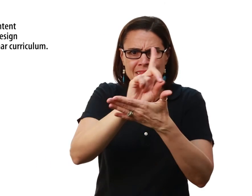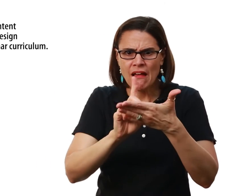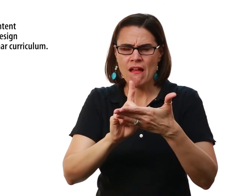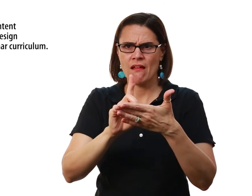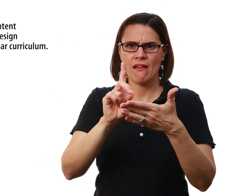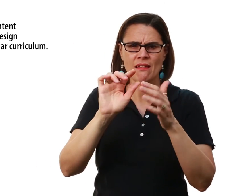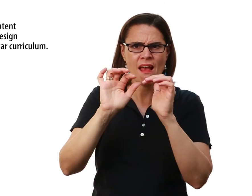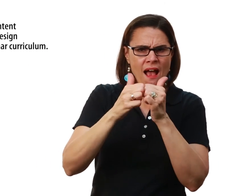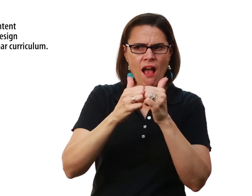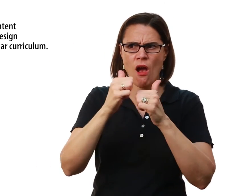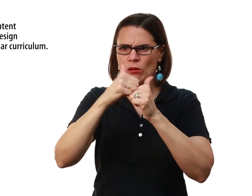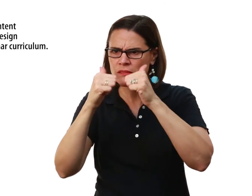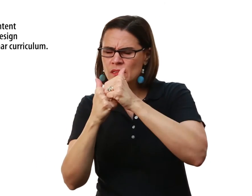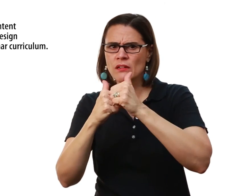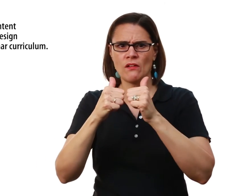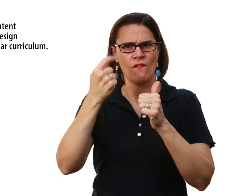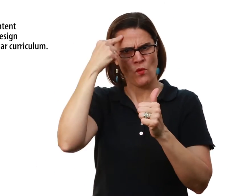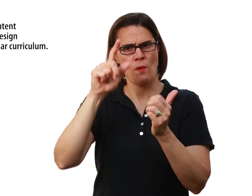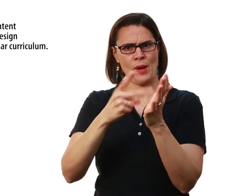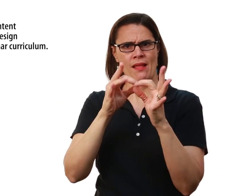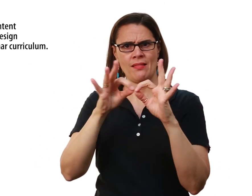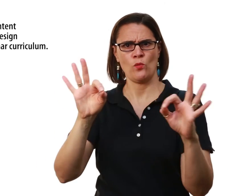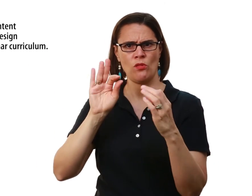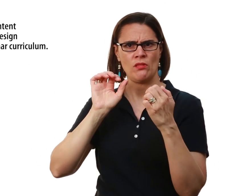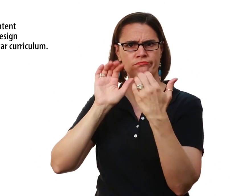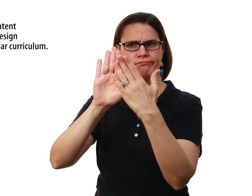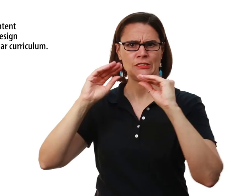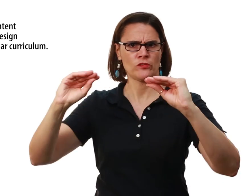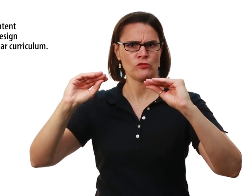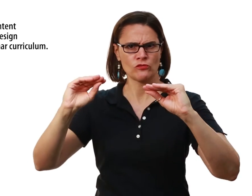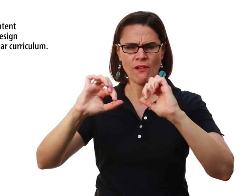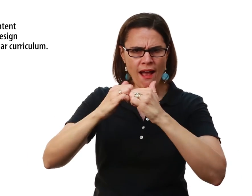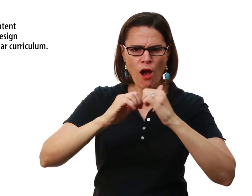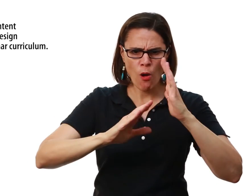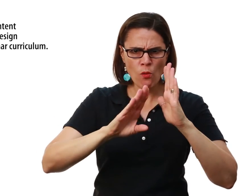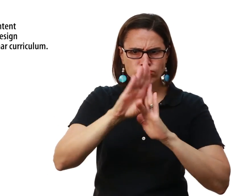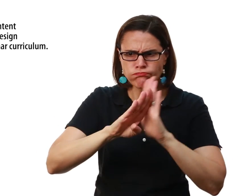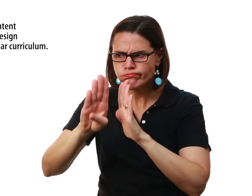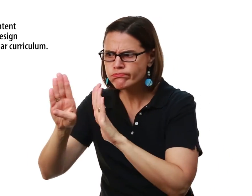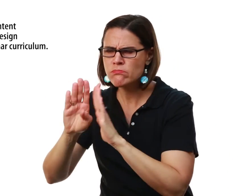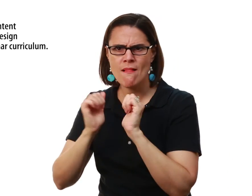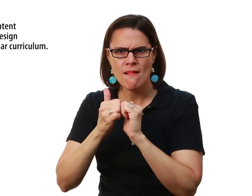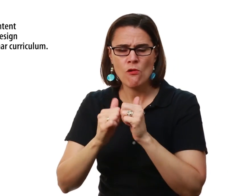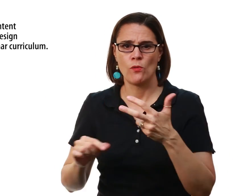and instructional design Of bilingual grammar curriculum And how we would develop this